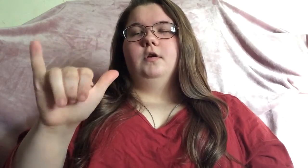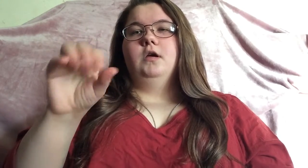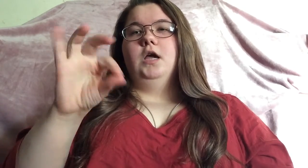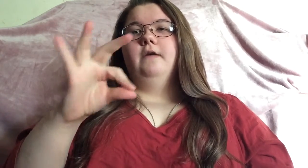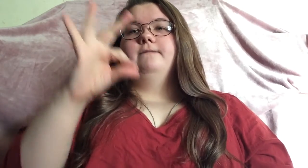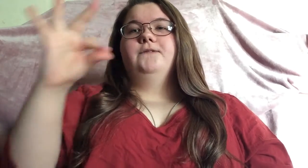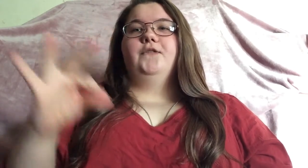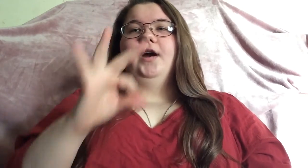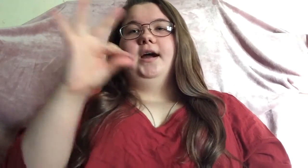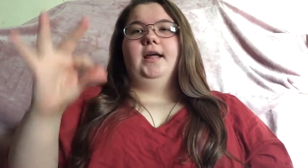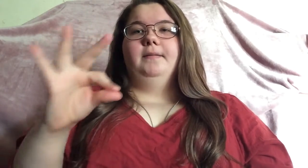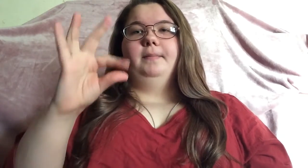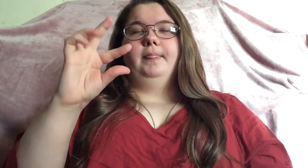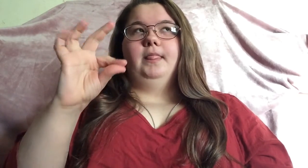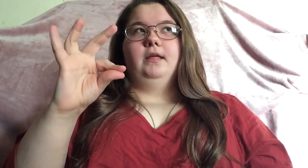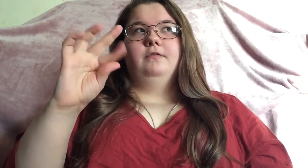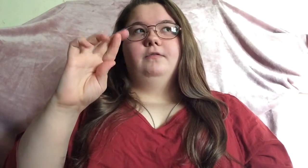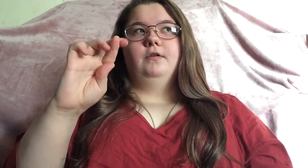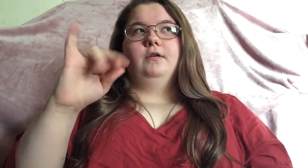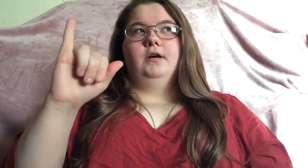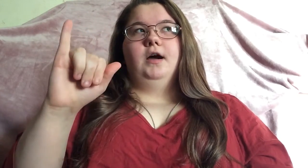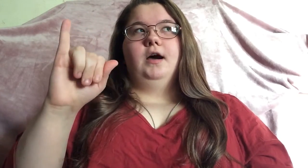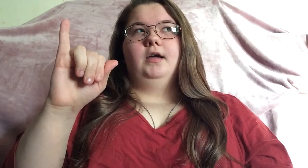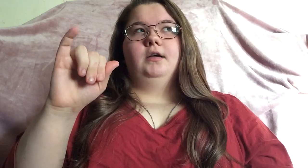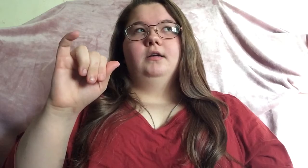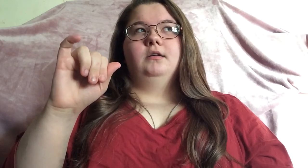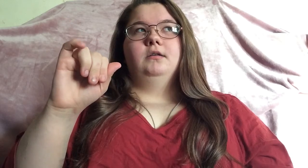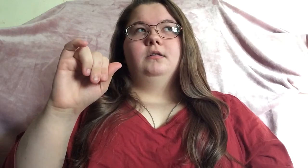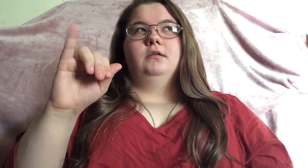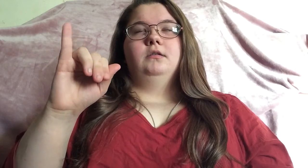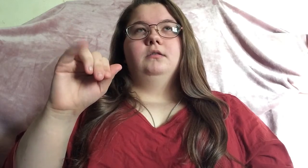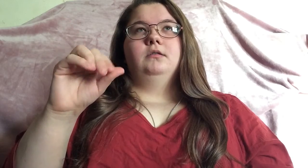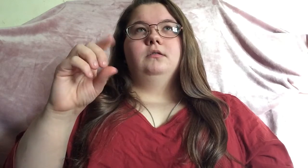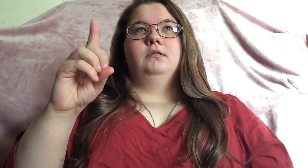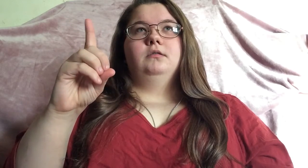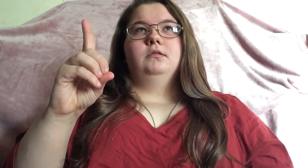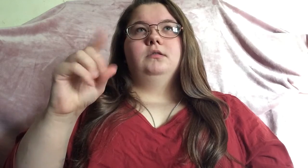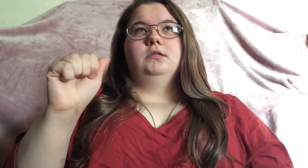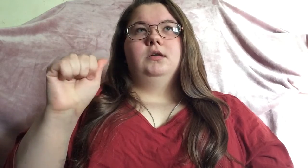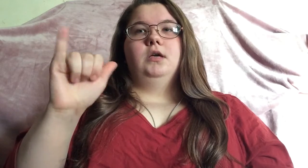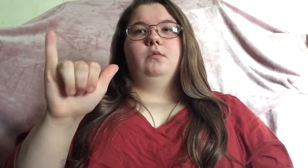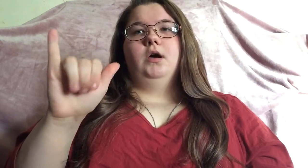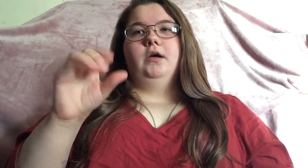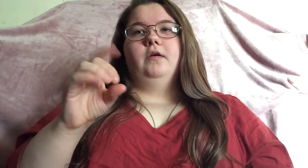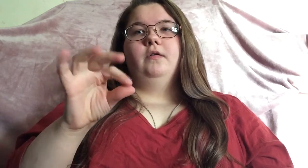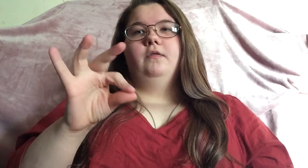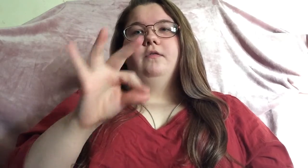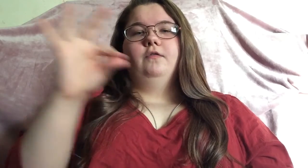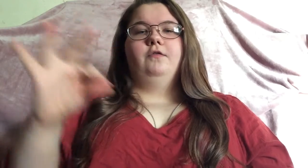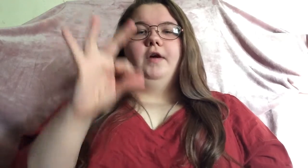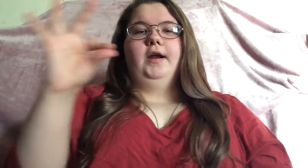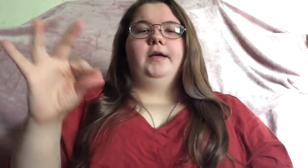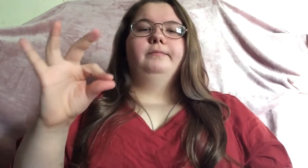friday f r i d a y friday